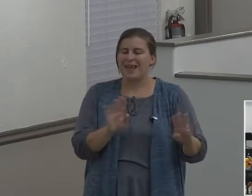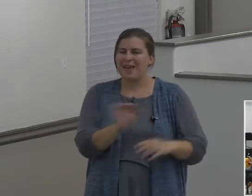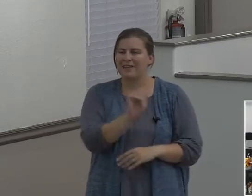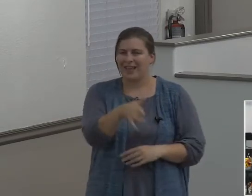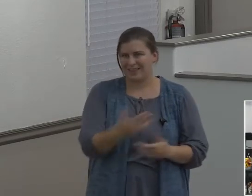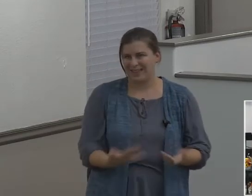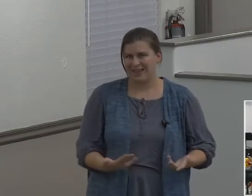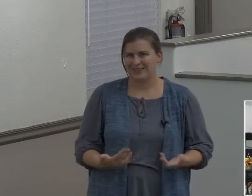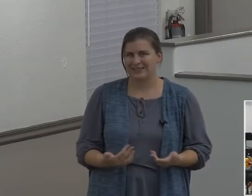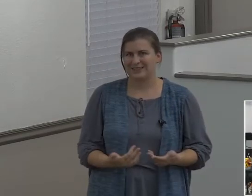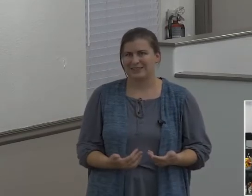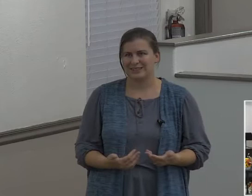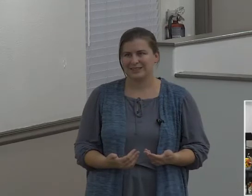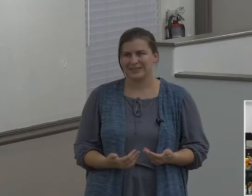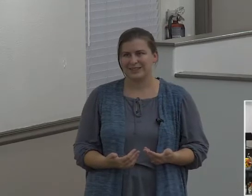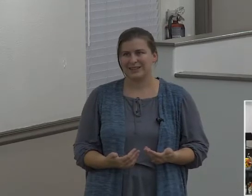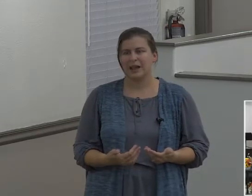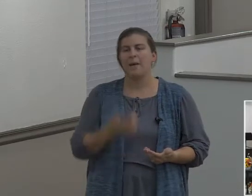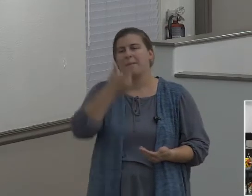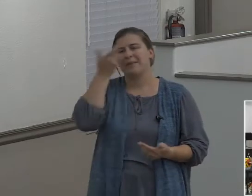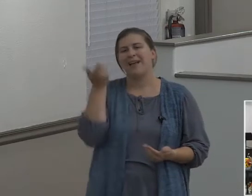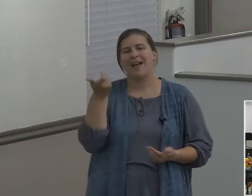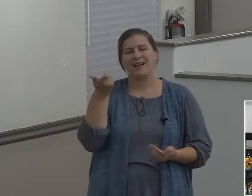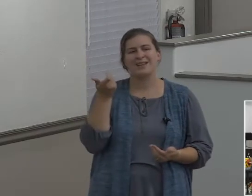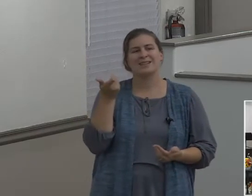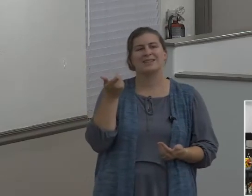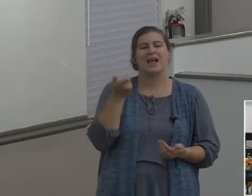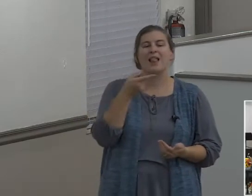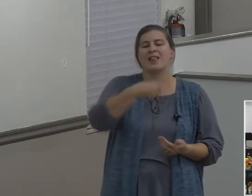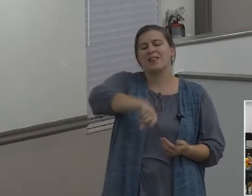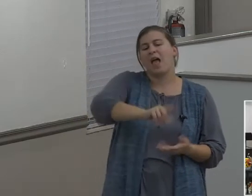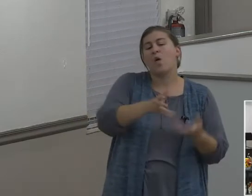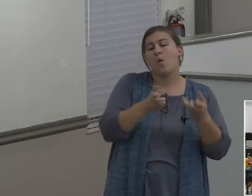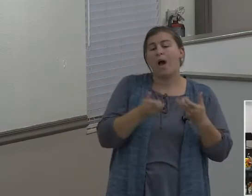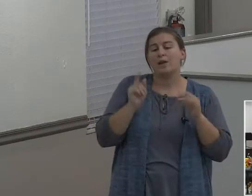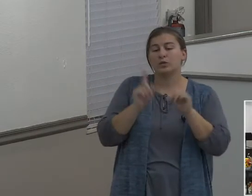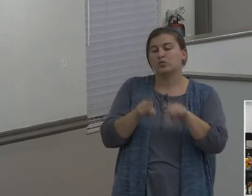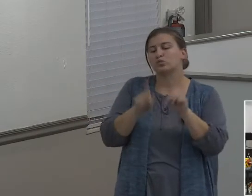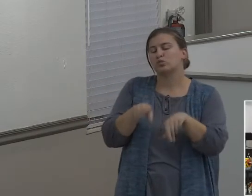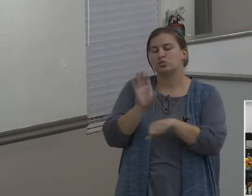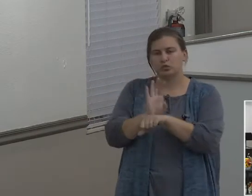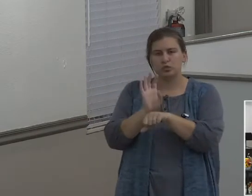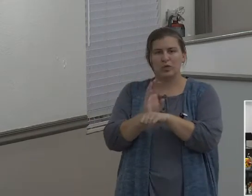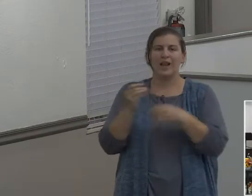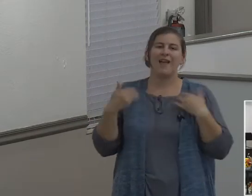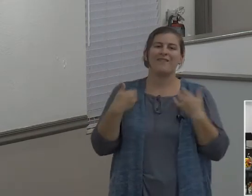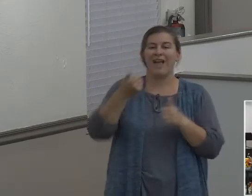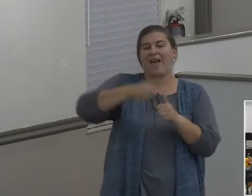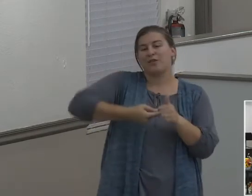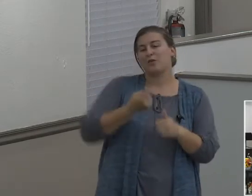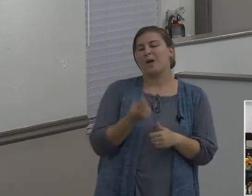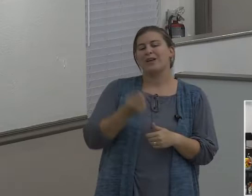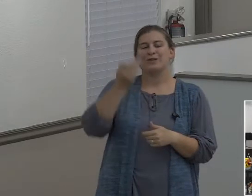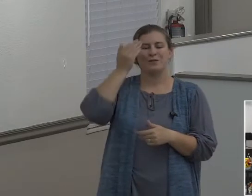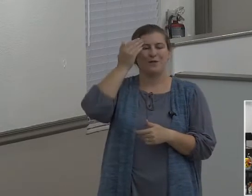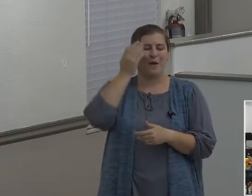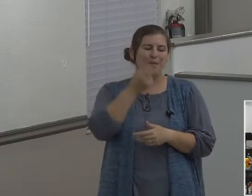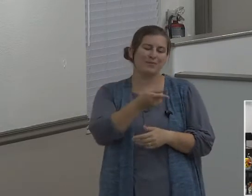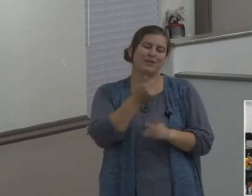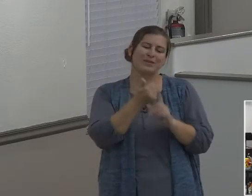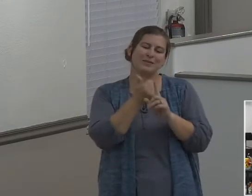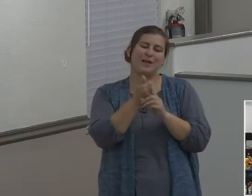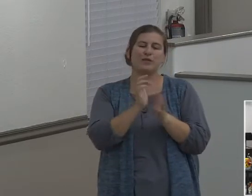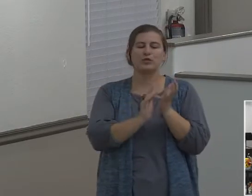Because though they want to be in church and have everybody think that I'm a Christian, I'm right with God, and I've got,